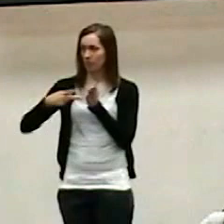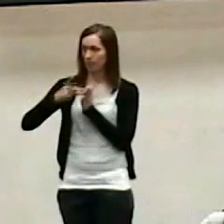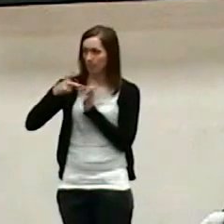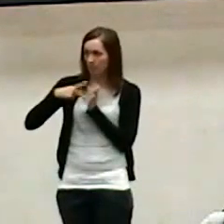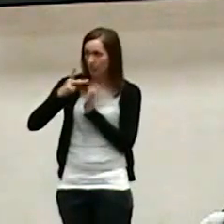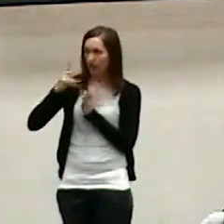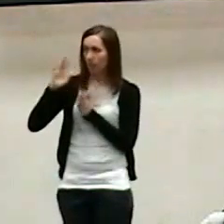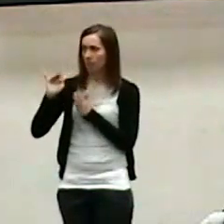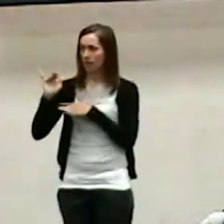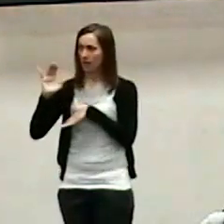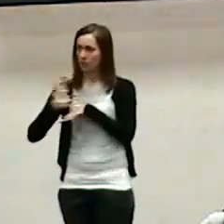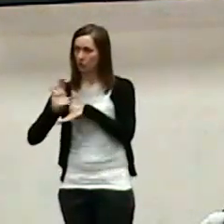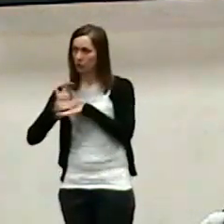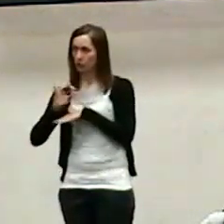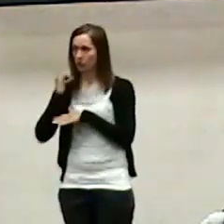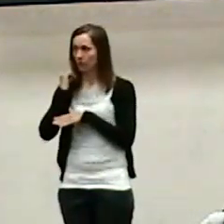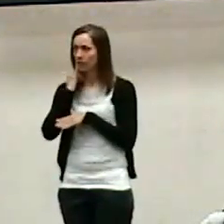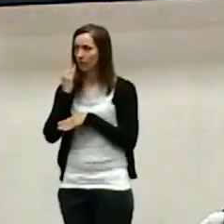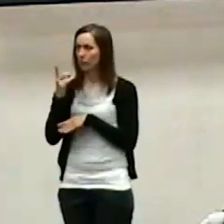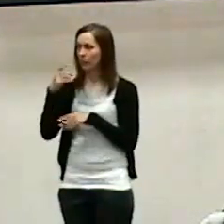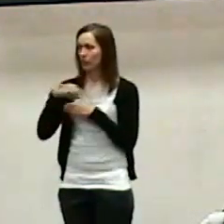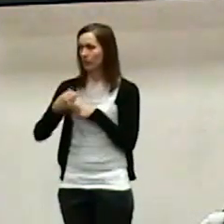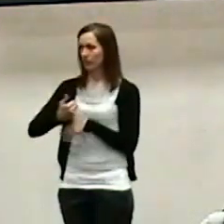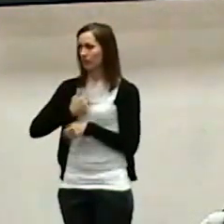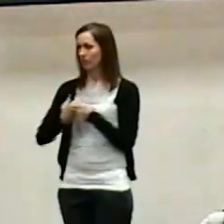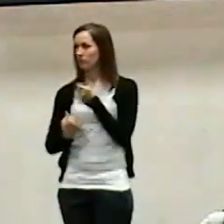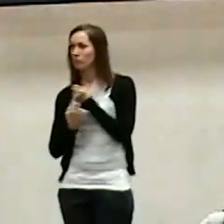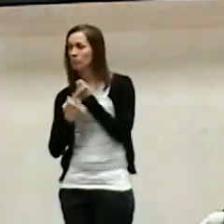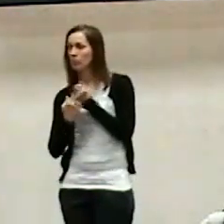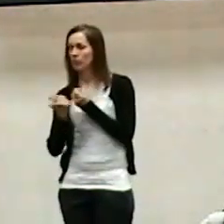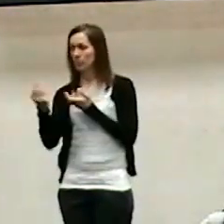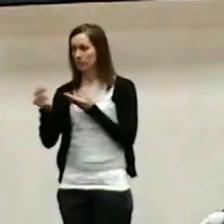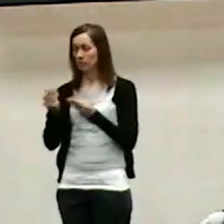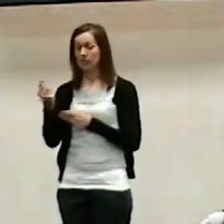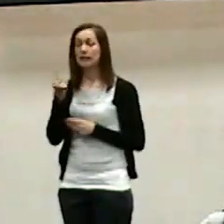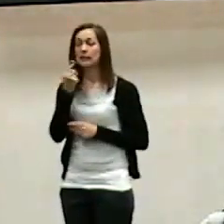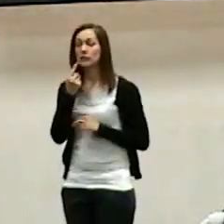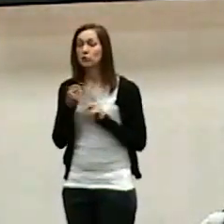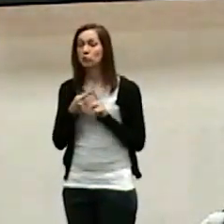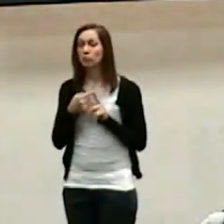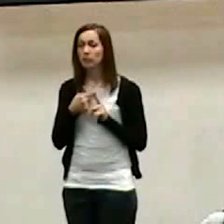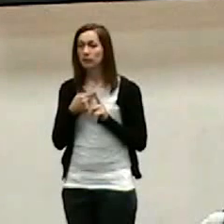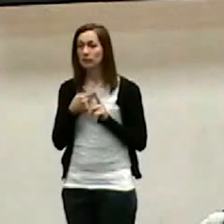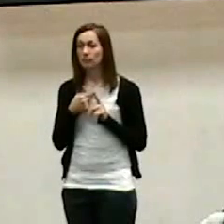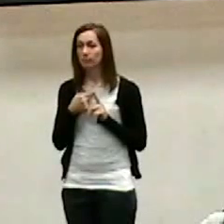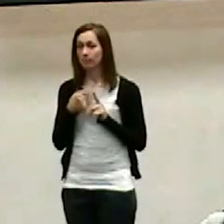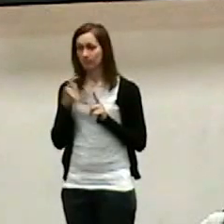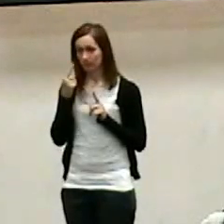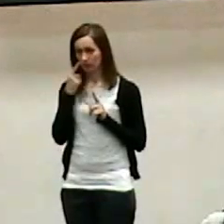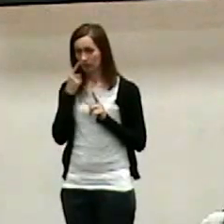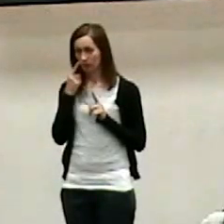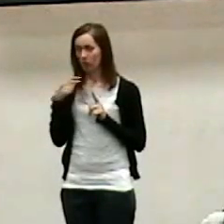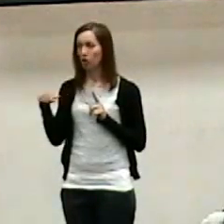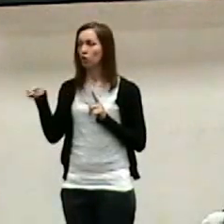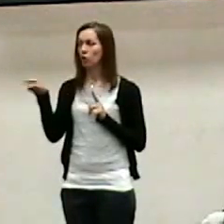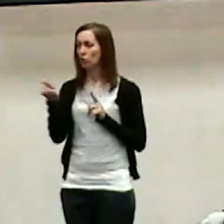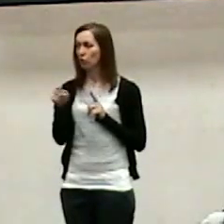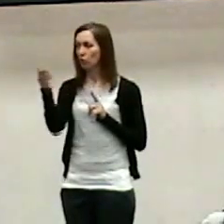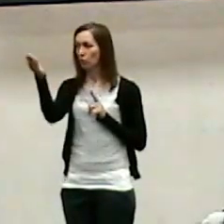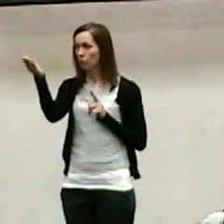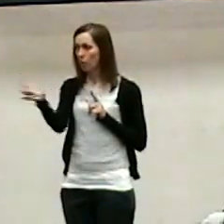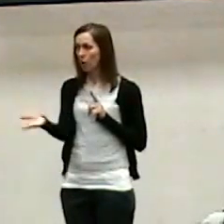-supported ministry, or a hybrid of both, listen to me closely. You're a disciple of Jesus.